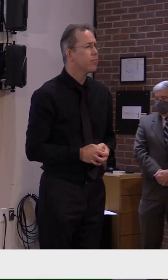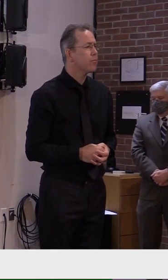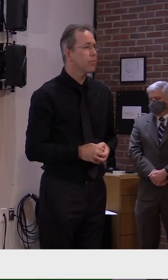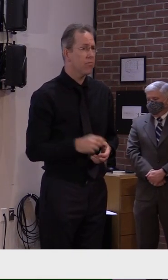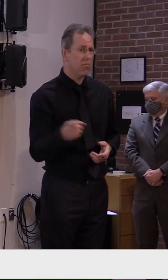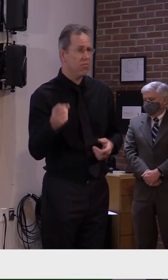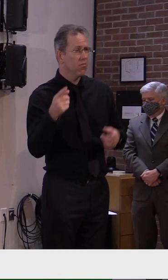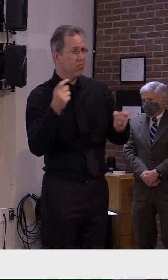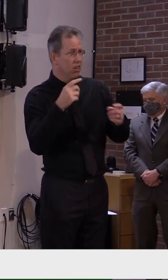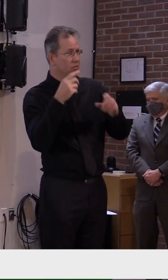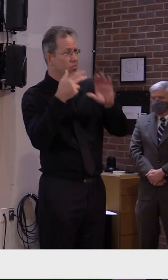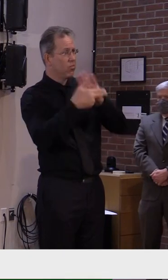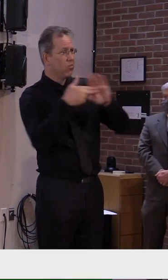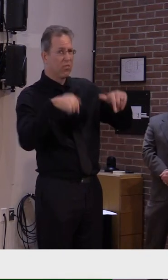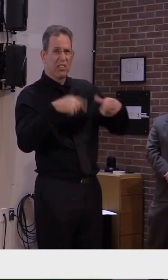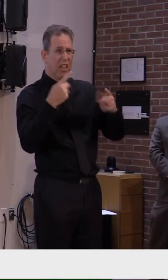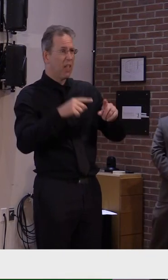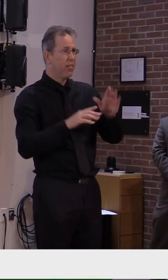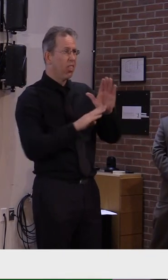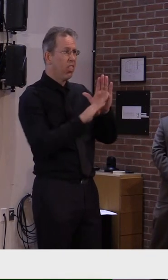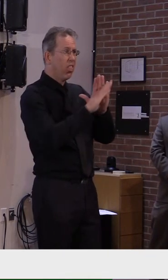it will be worse than this past spring?